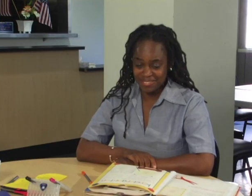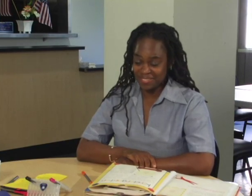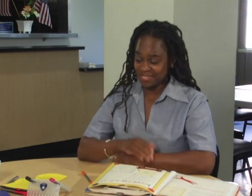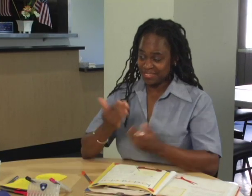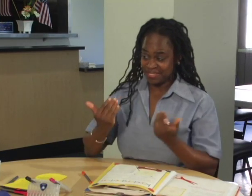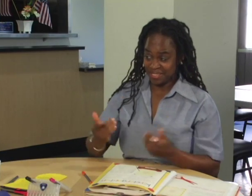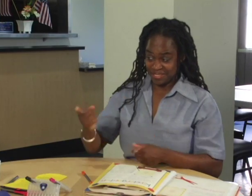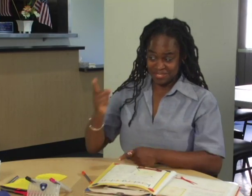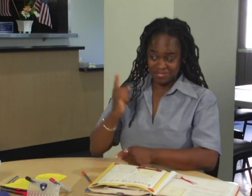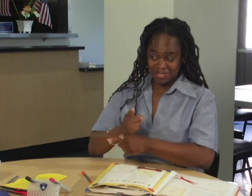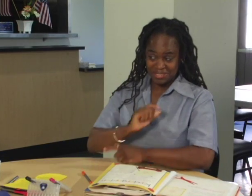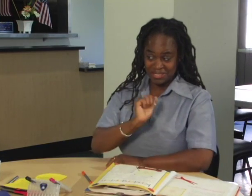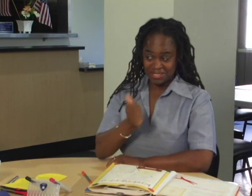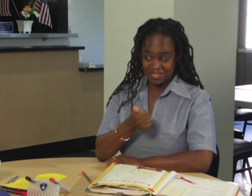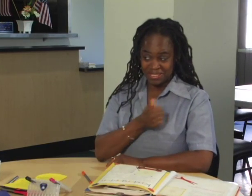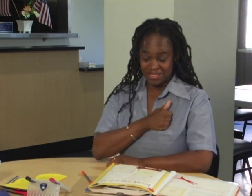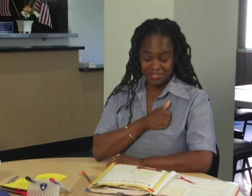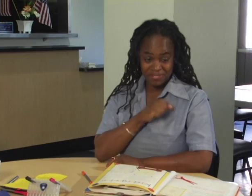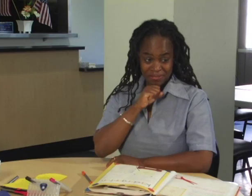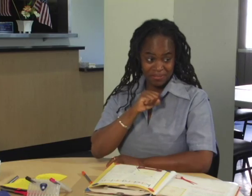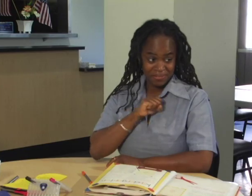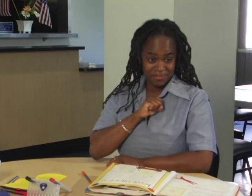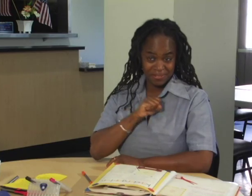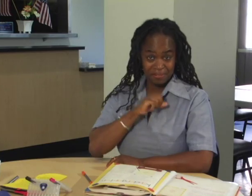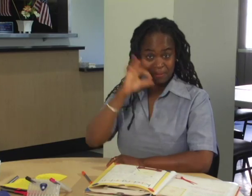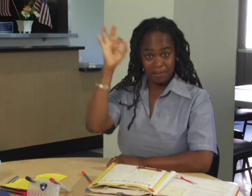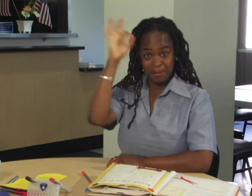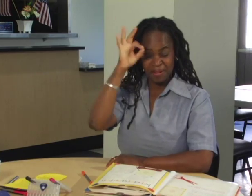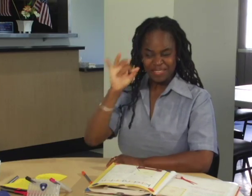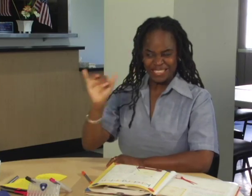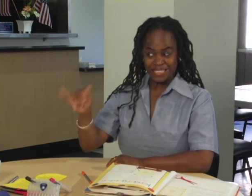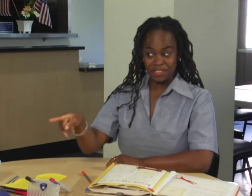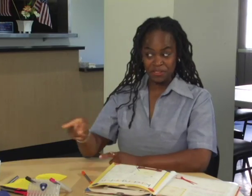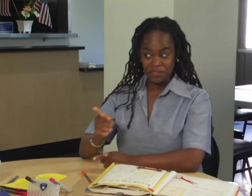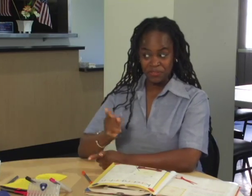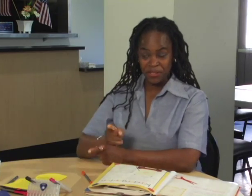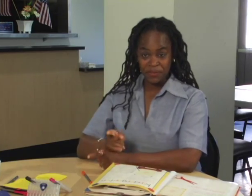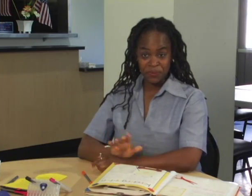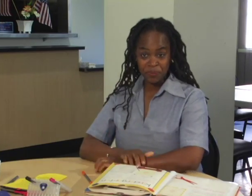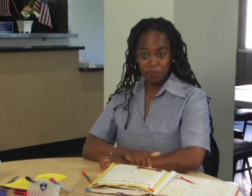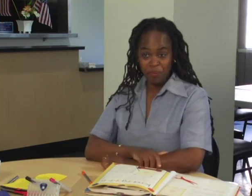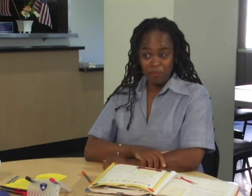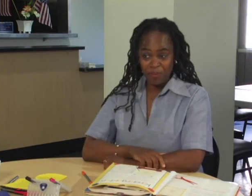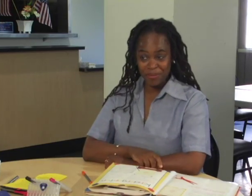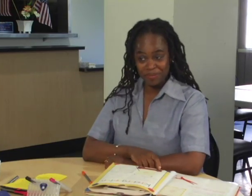Now that's the right attitude. Ignorance is exactly that. Ignorance, no doubt about it.